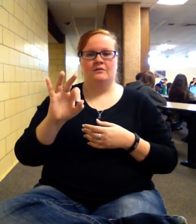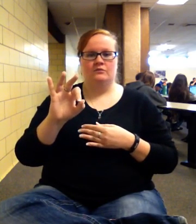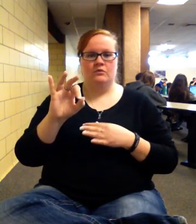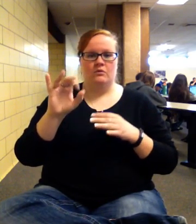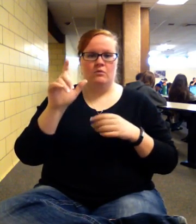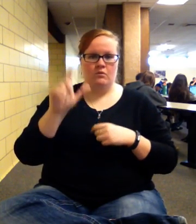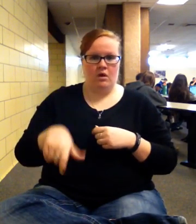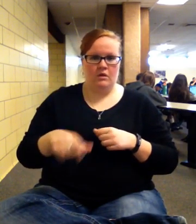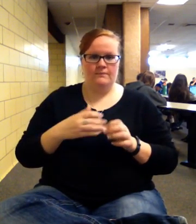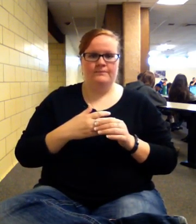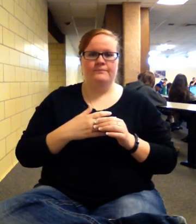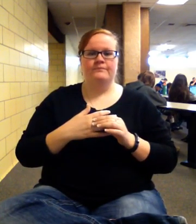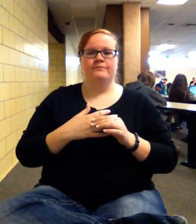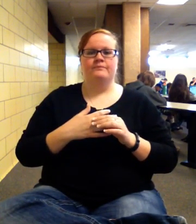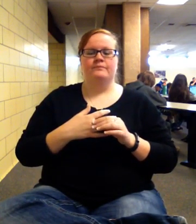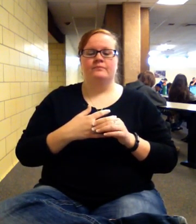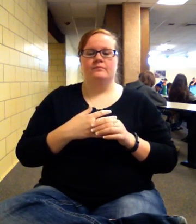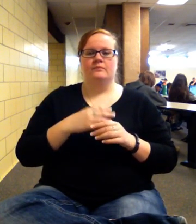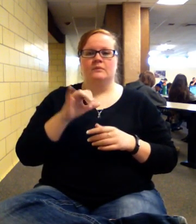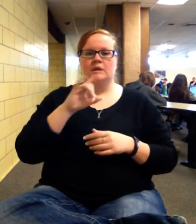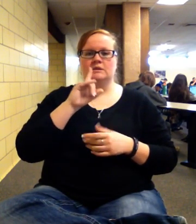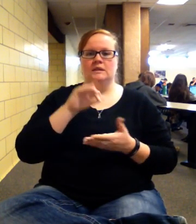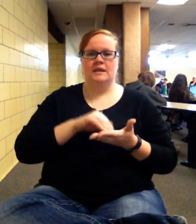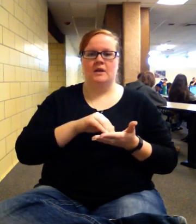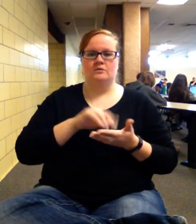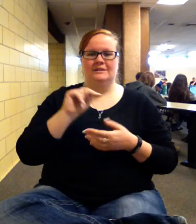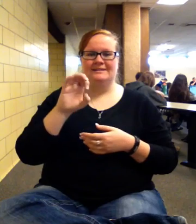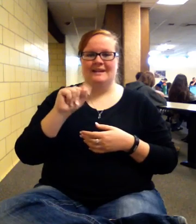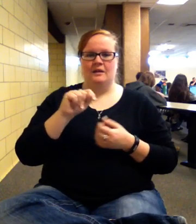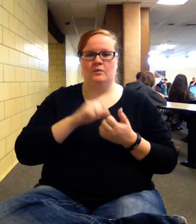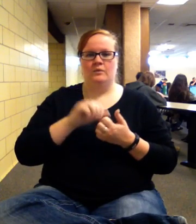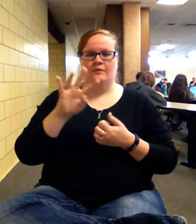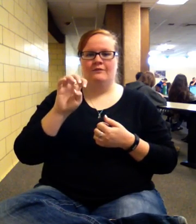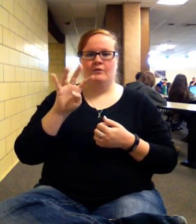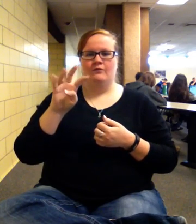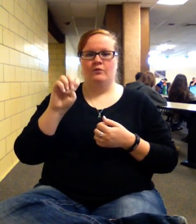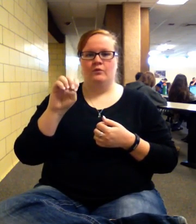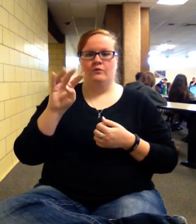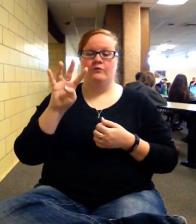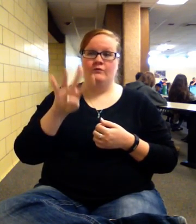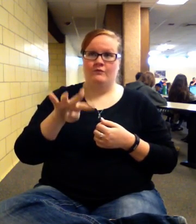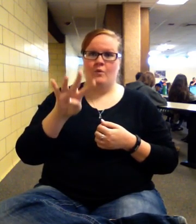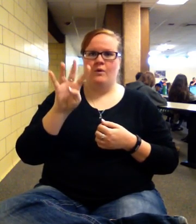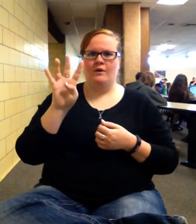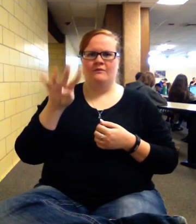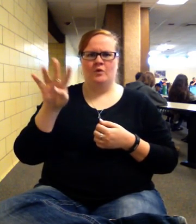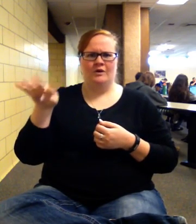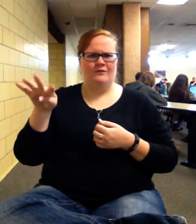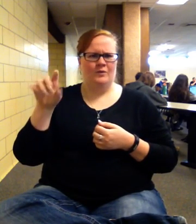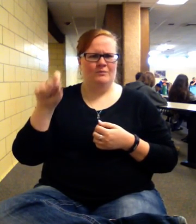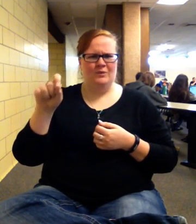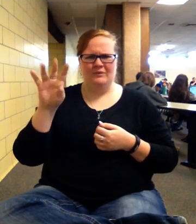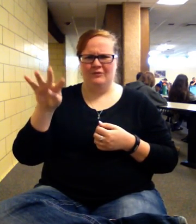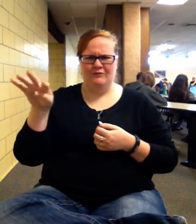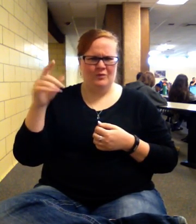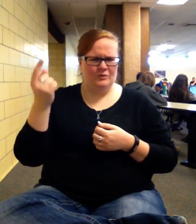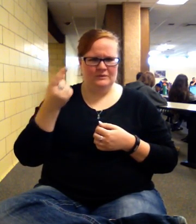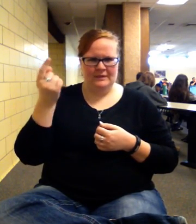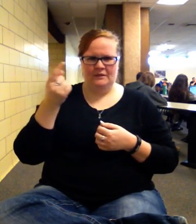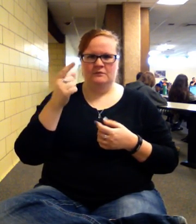So it's the 1,000 netted with a 444.44 to get the 555.56 that I'm still negative.